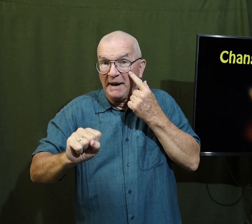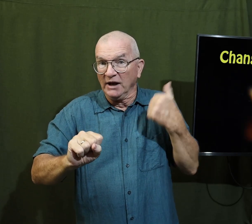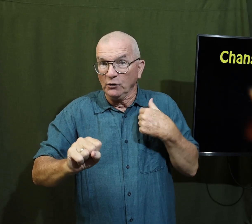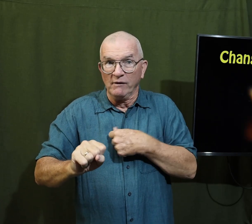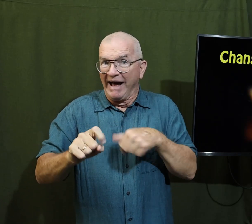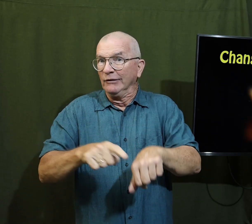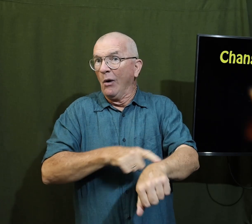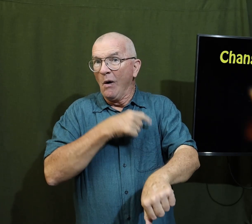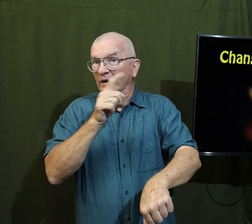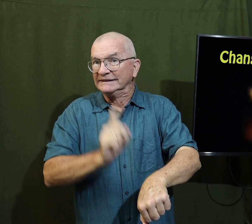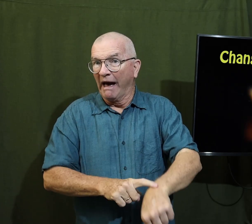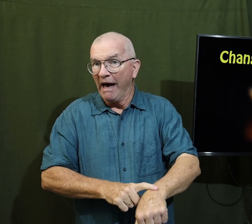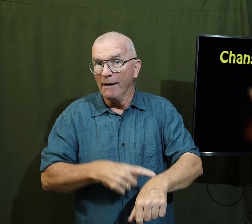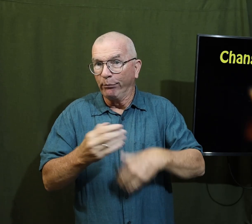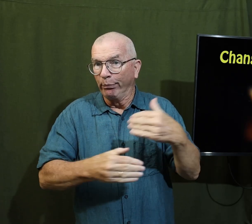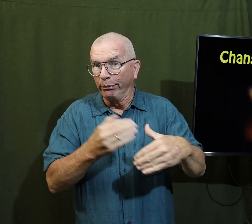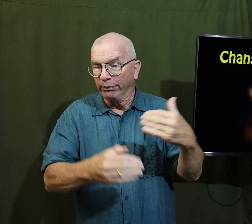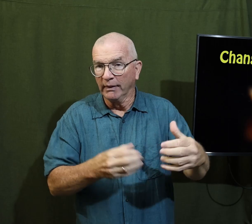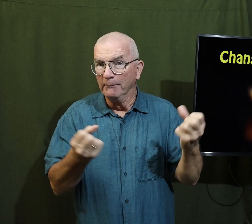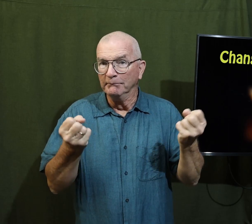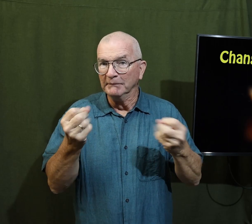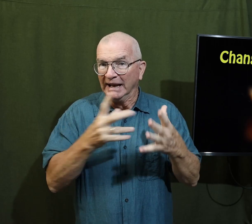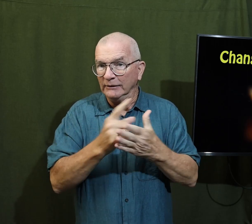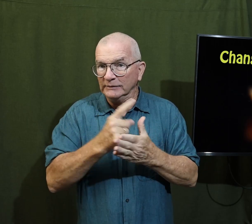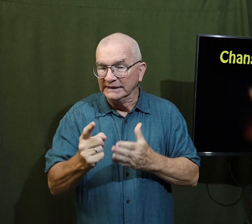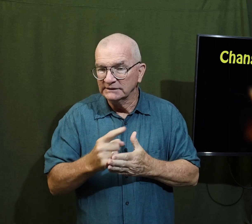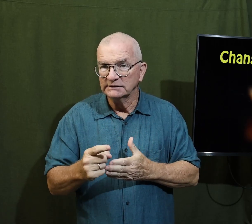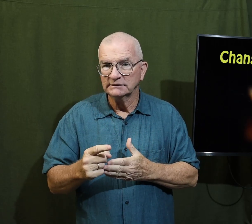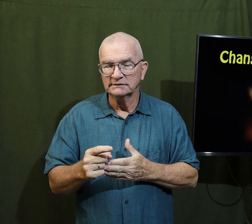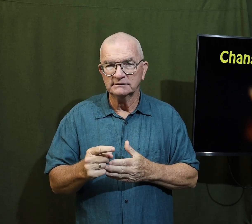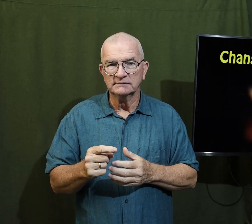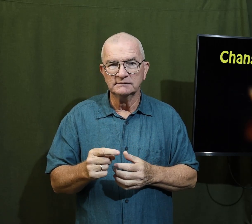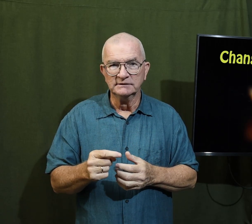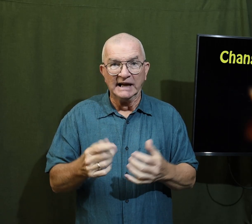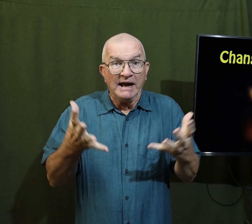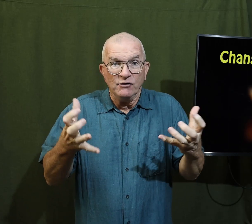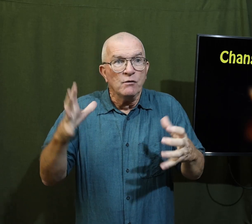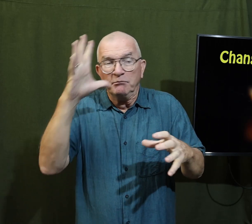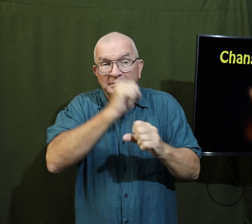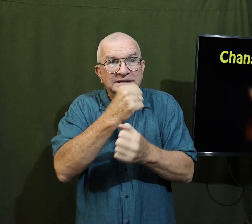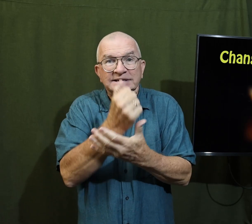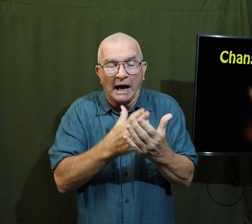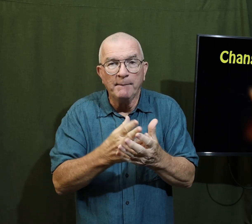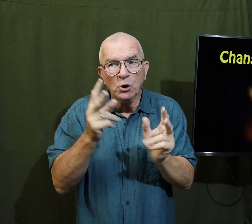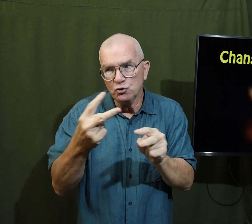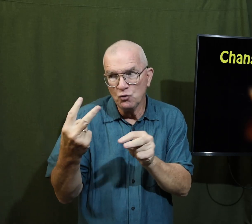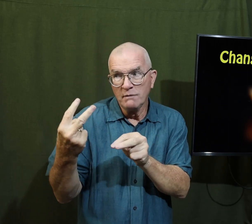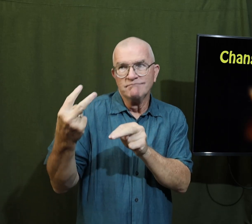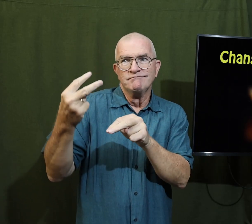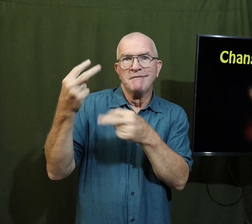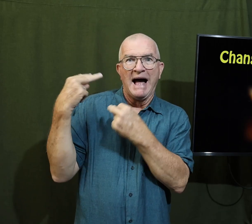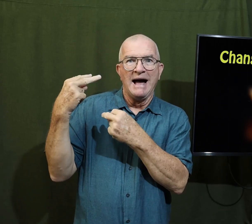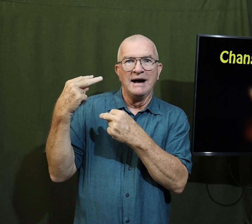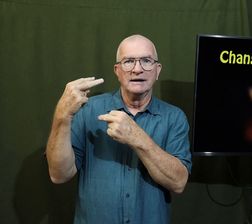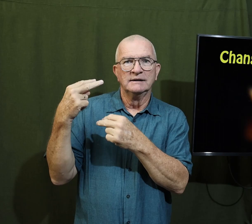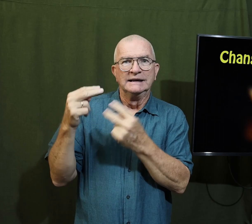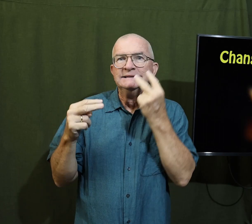because you've been there a long time many weeks if you've missed some of them you can look back